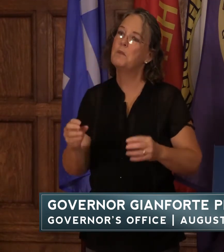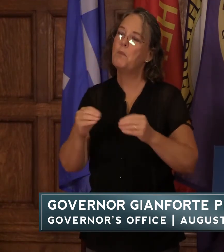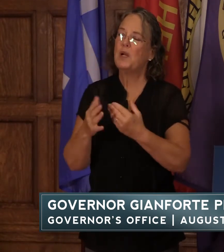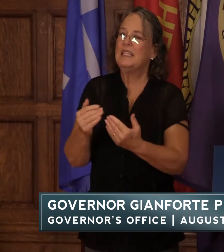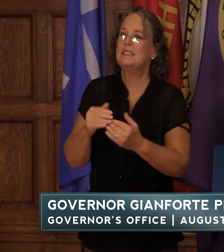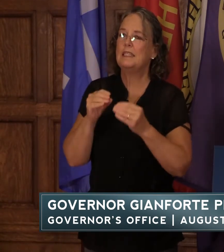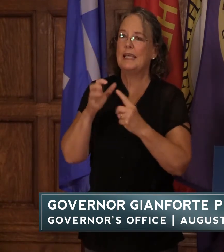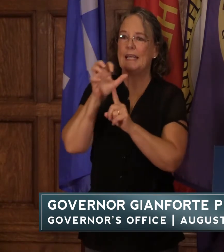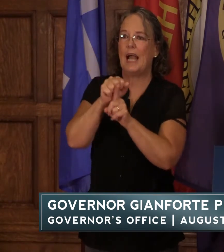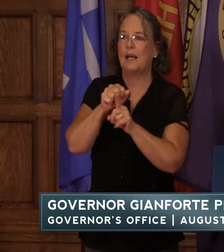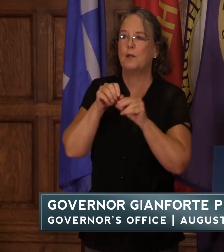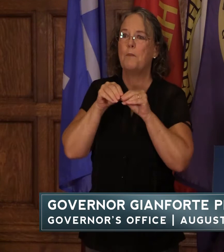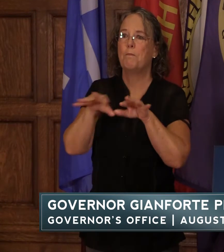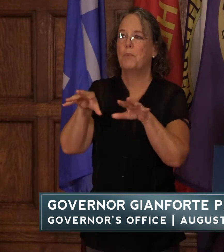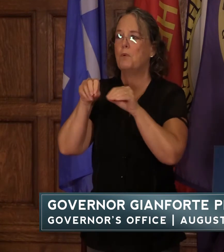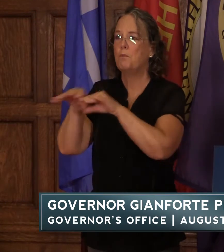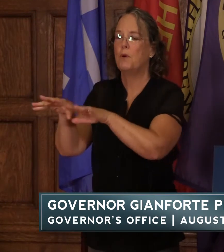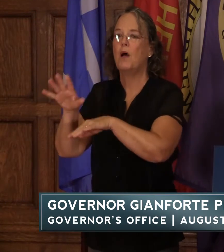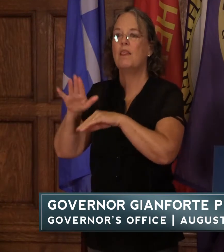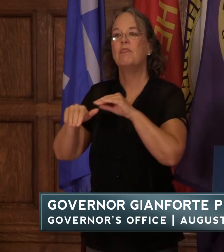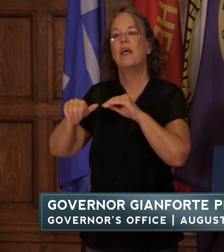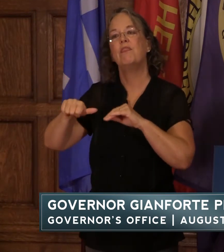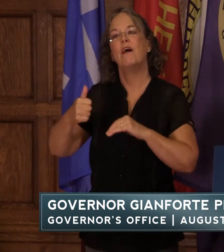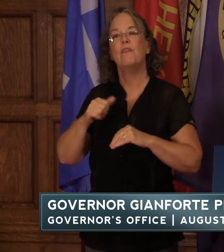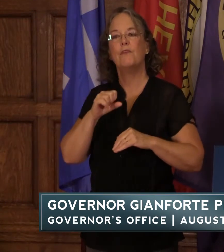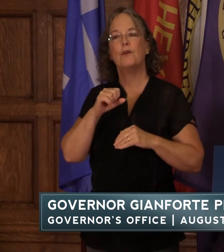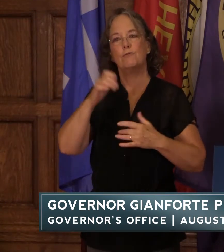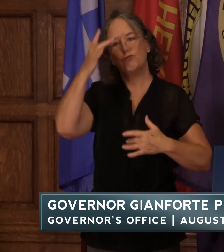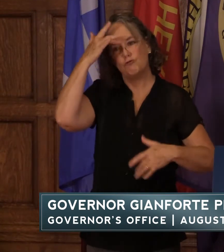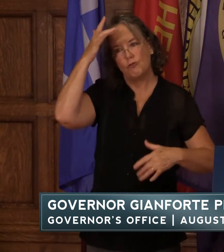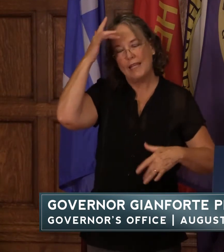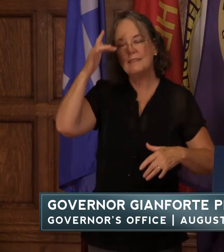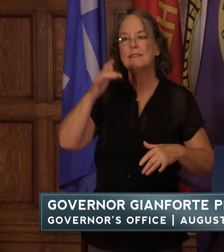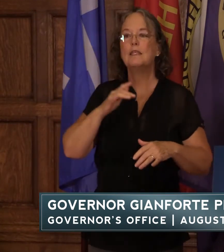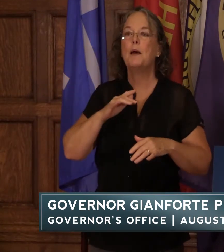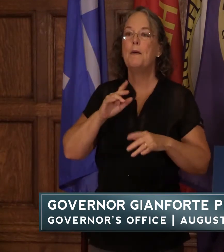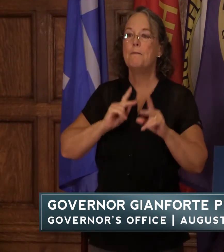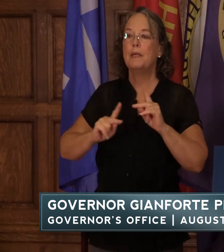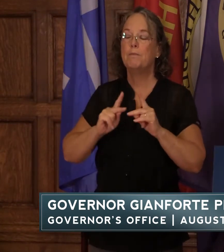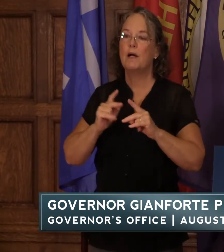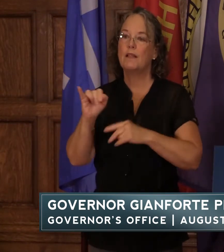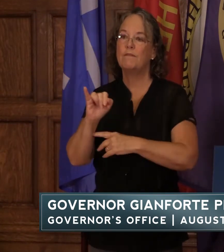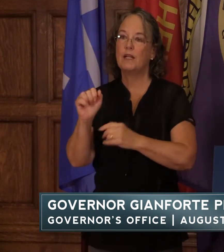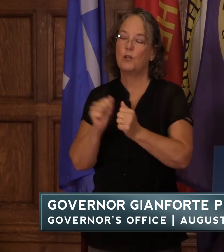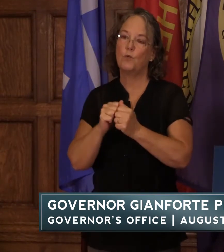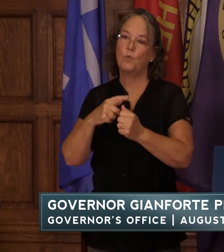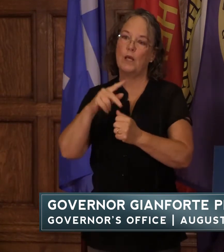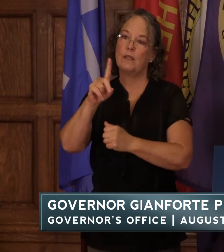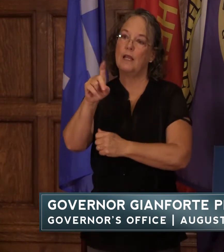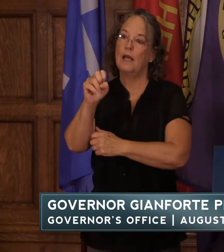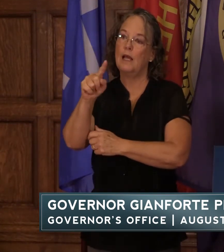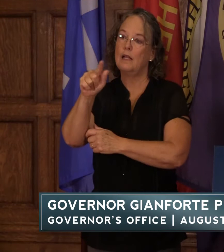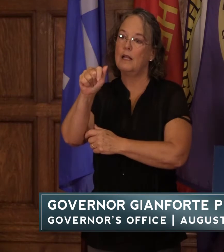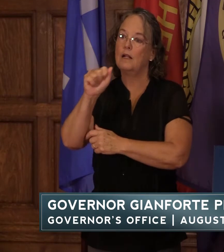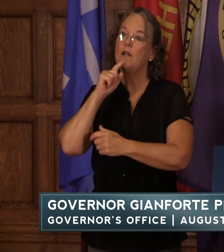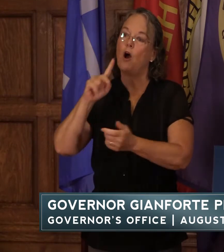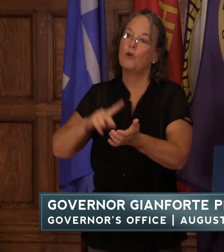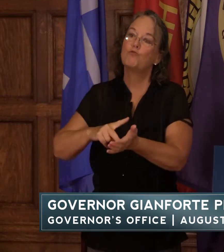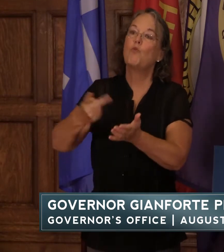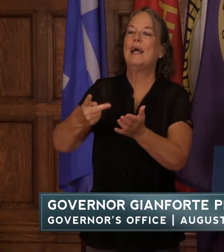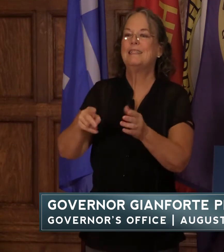contagious than prior viral strains people infected with delta are about two times more contagious to others